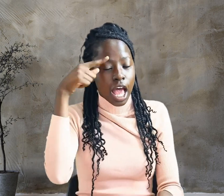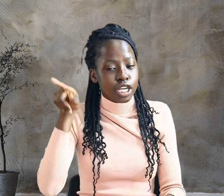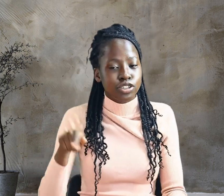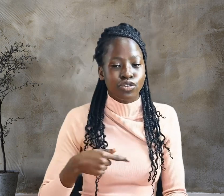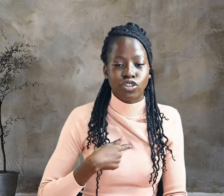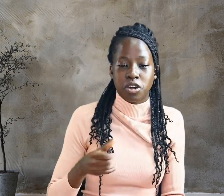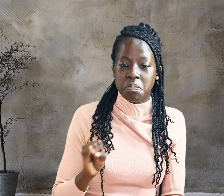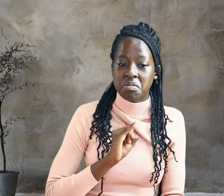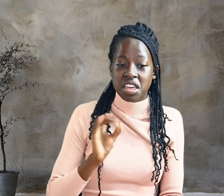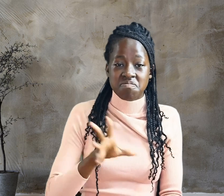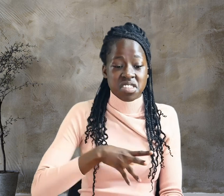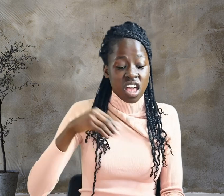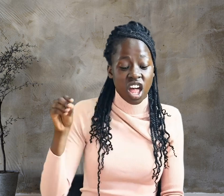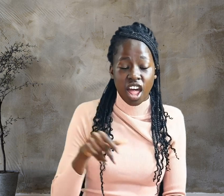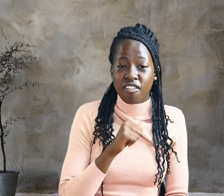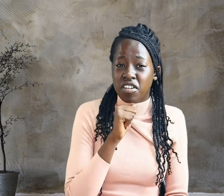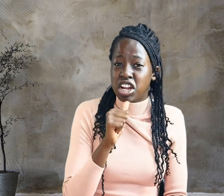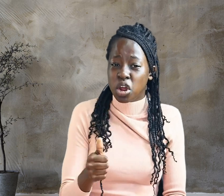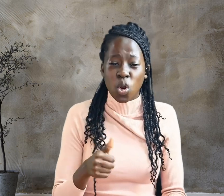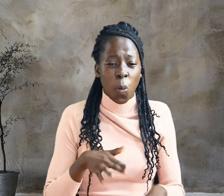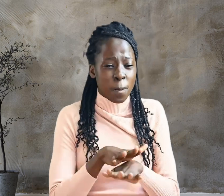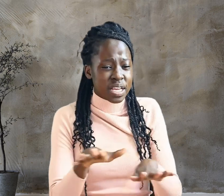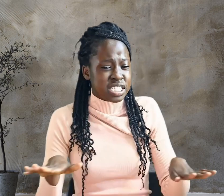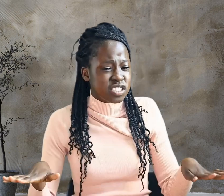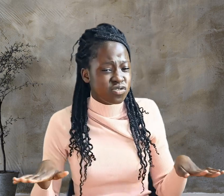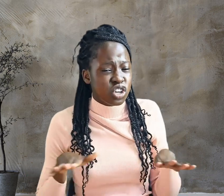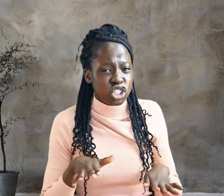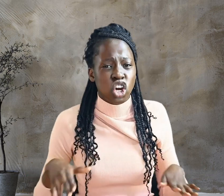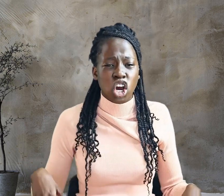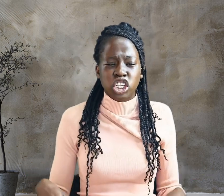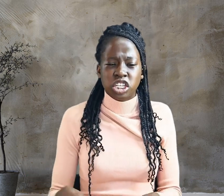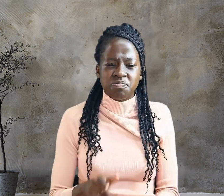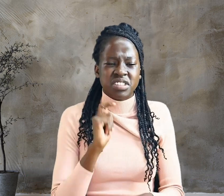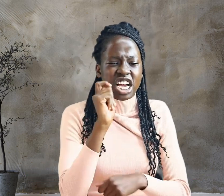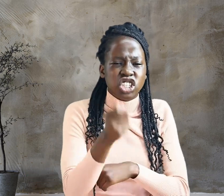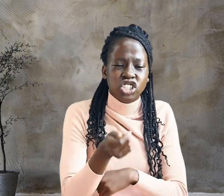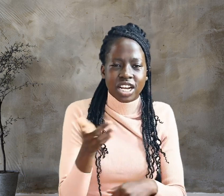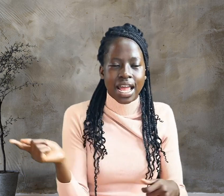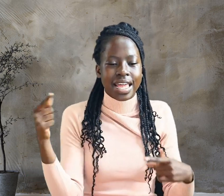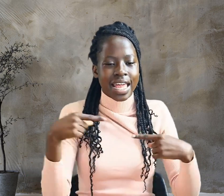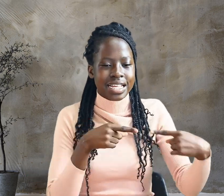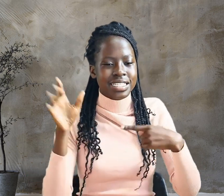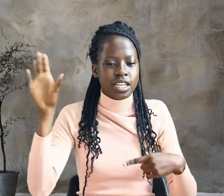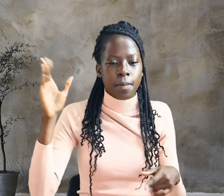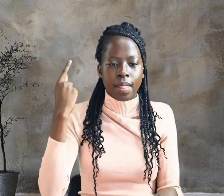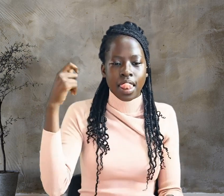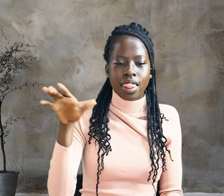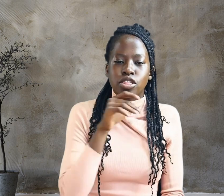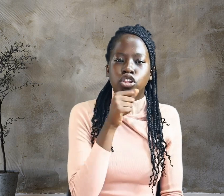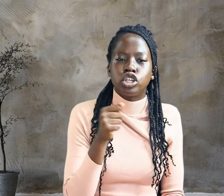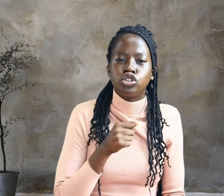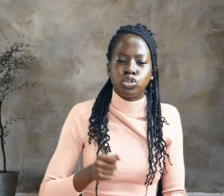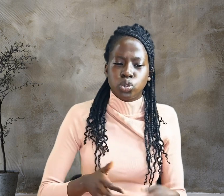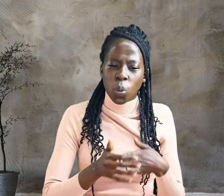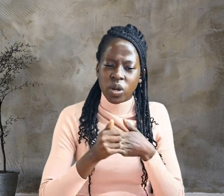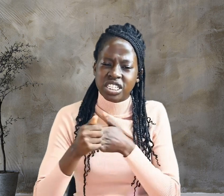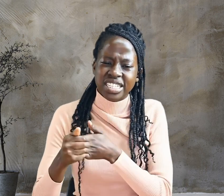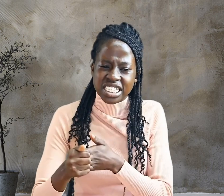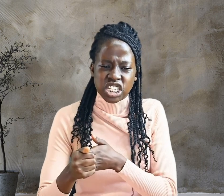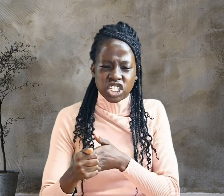As for me, I find no basis for a charge against him. The Jewish leaders